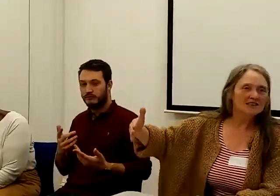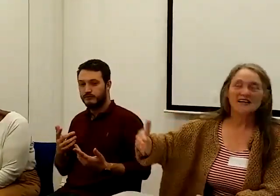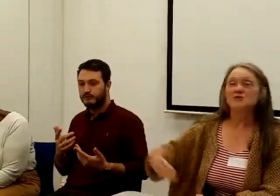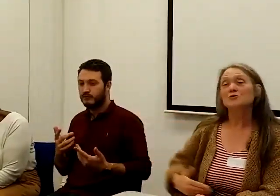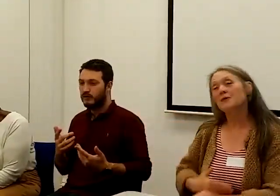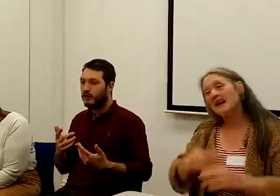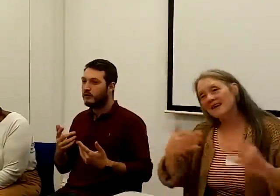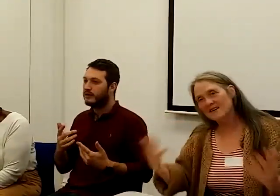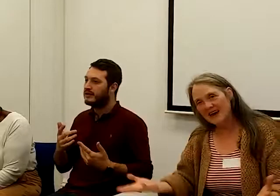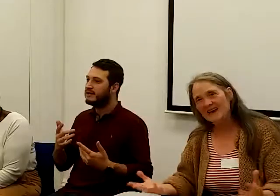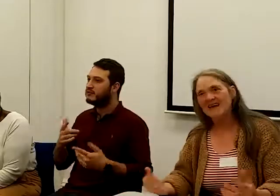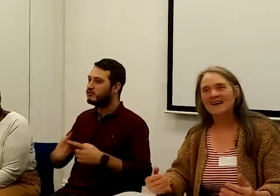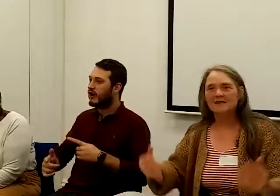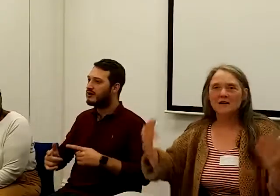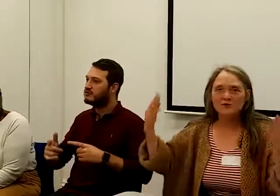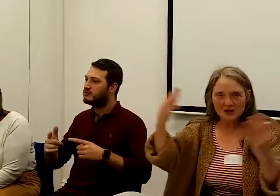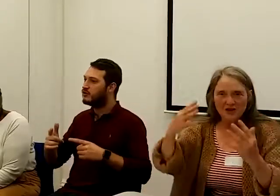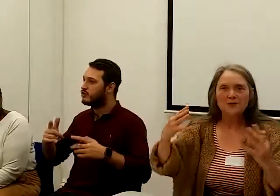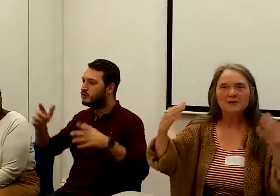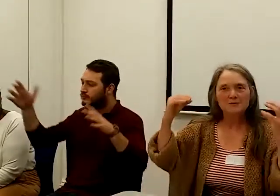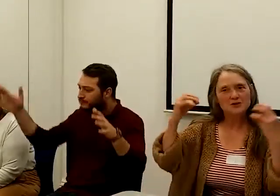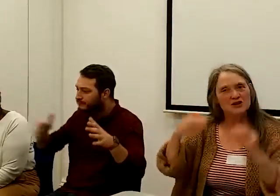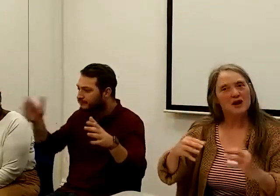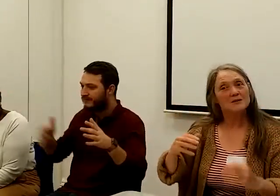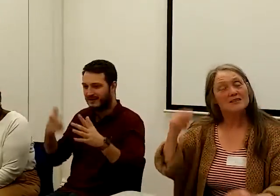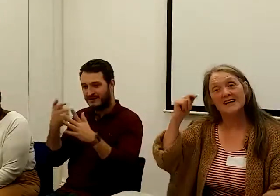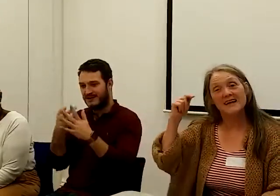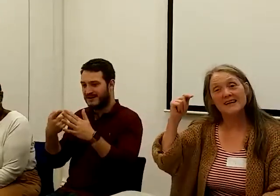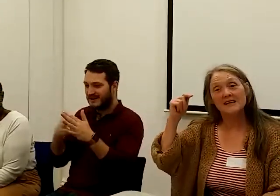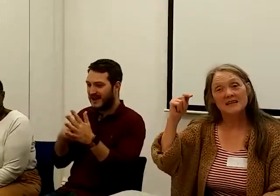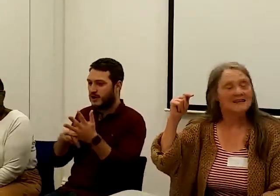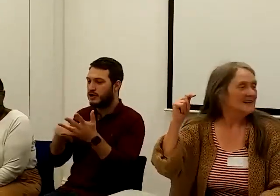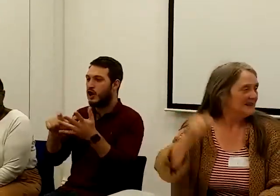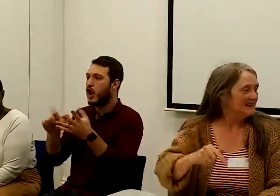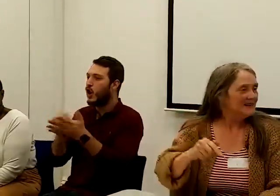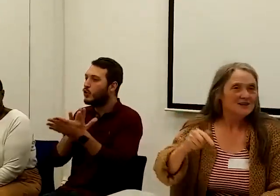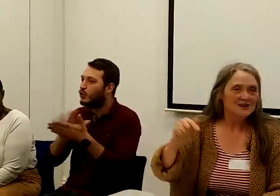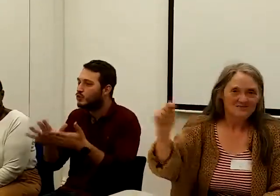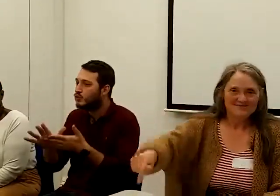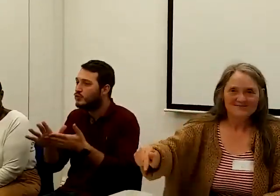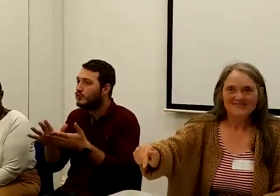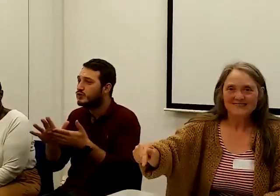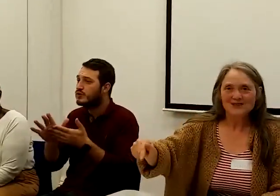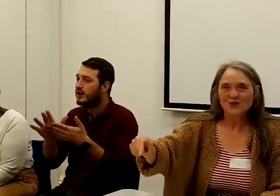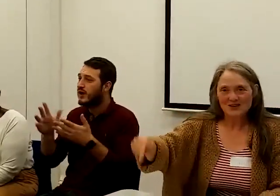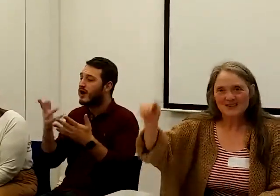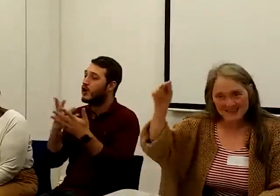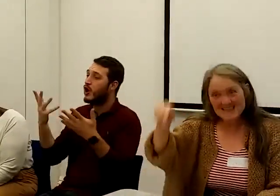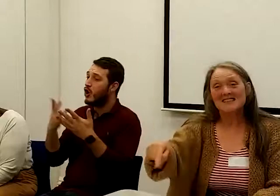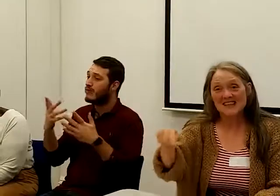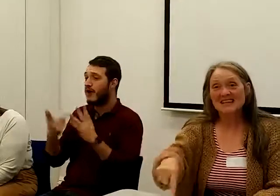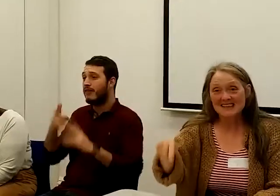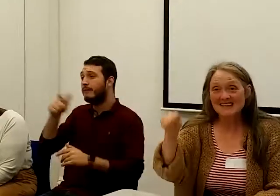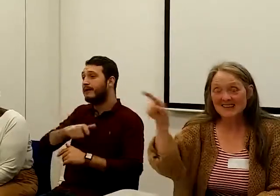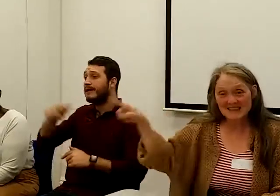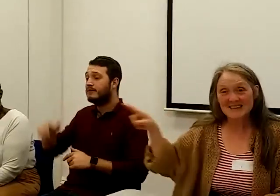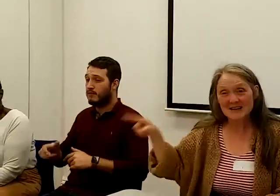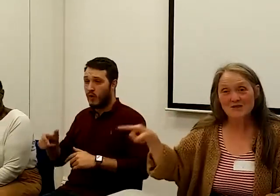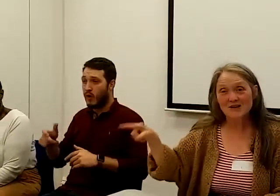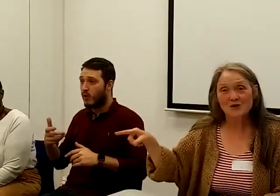I, Daniel Blake, get Ken Roach and other people to come and say, look, this thing that's in this